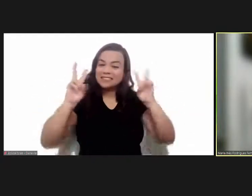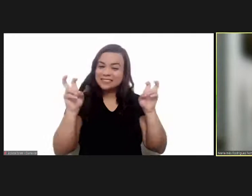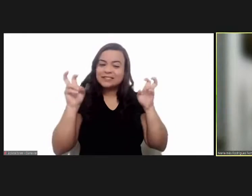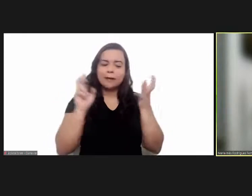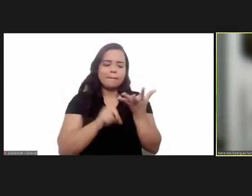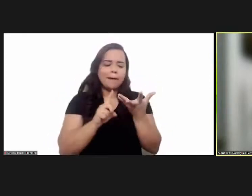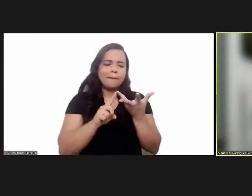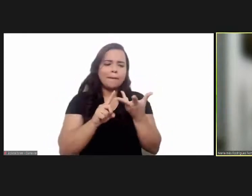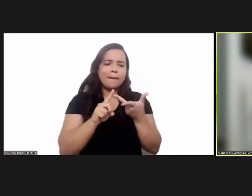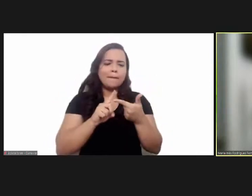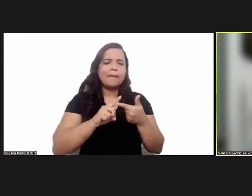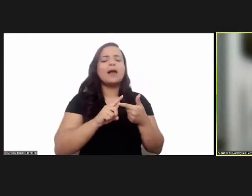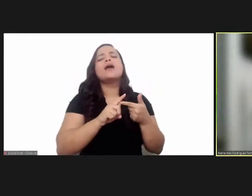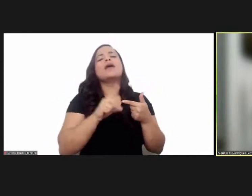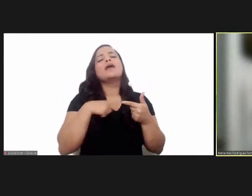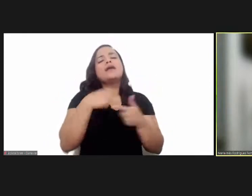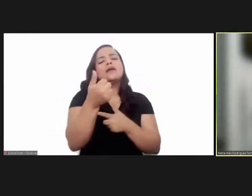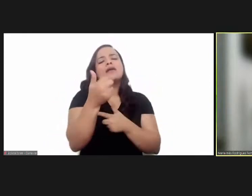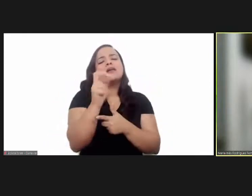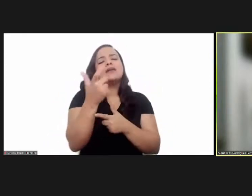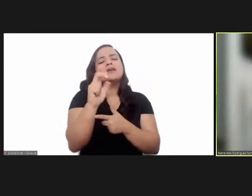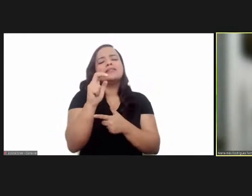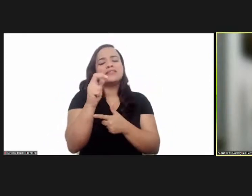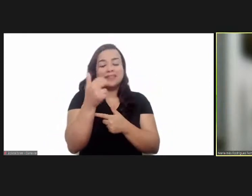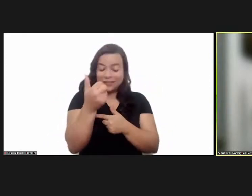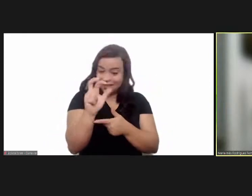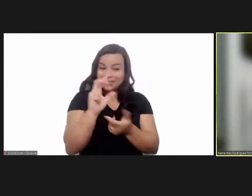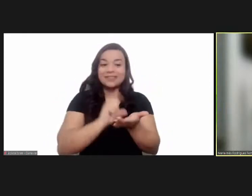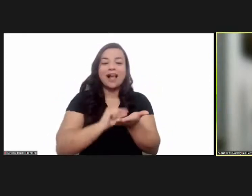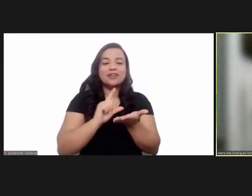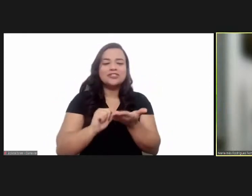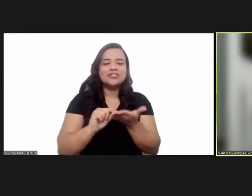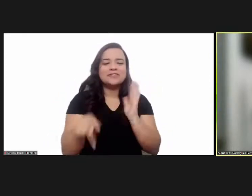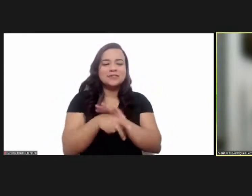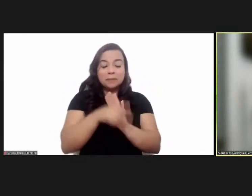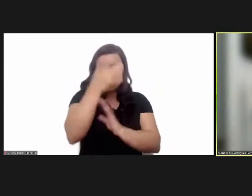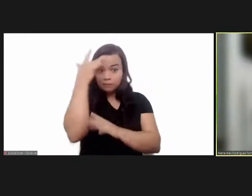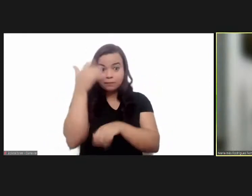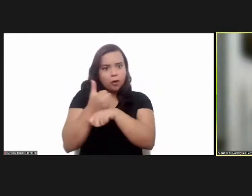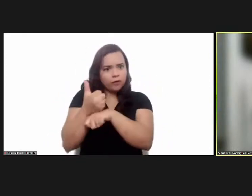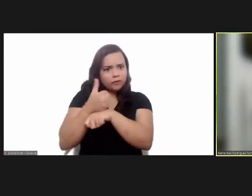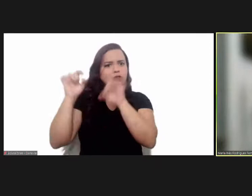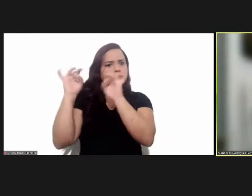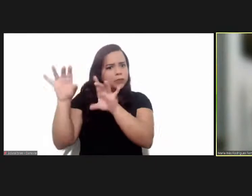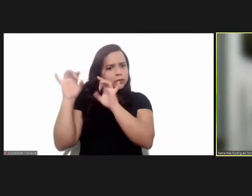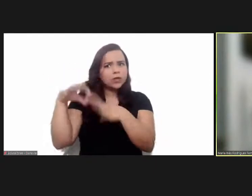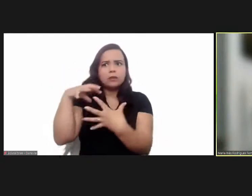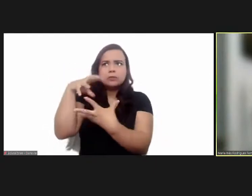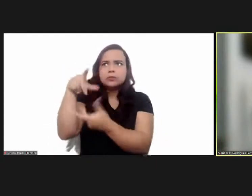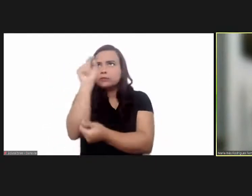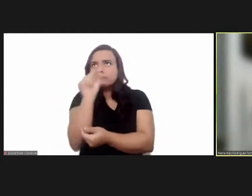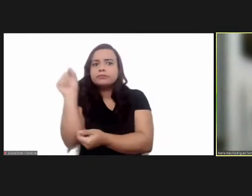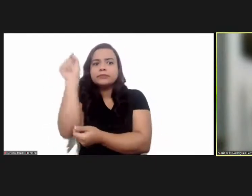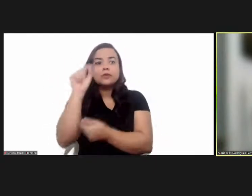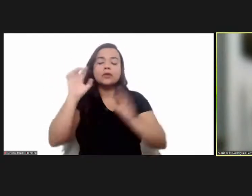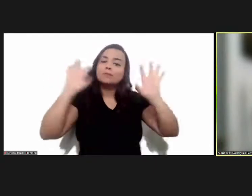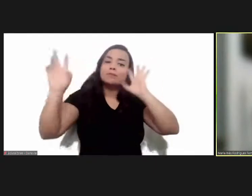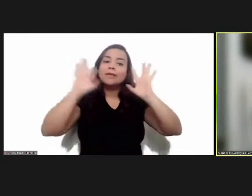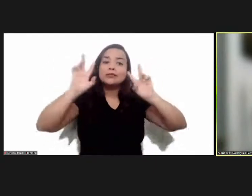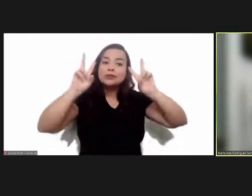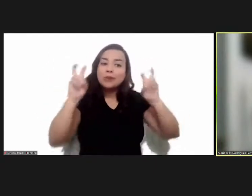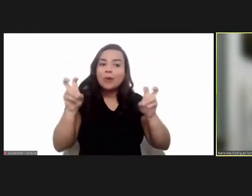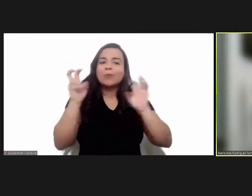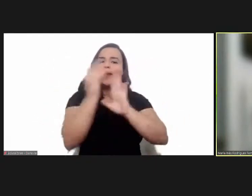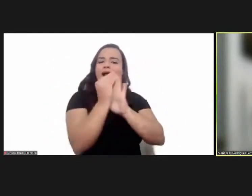series with 15 articles by specialists worldwide, with the objective of reflecting on the challenges of